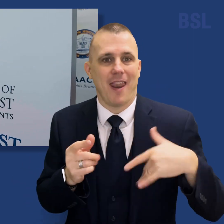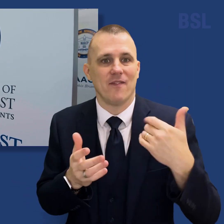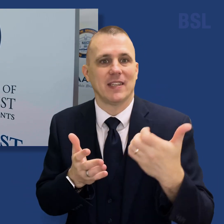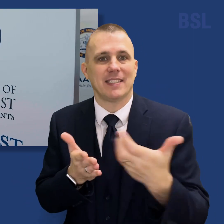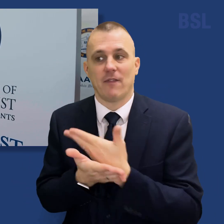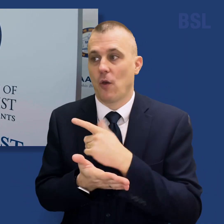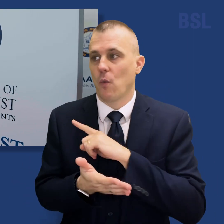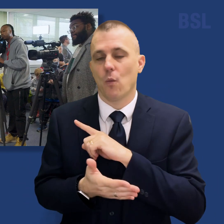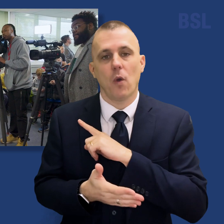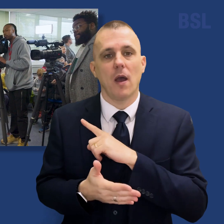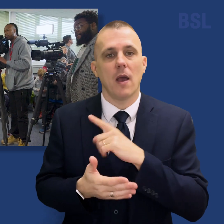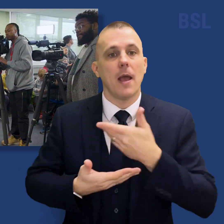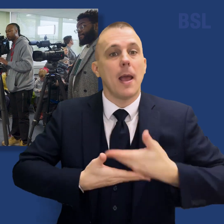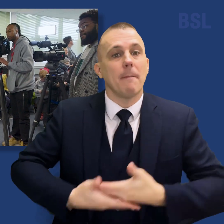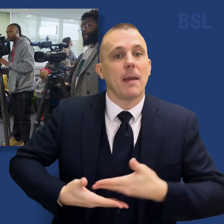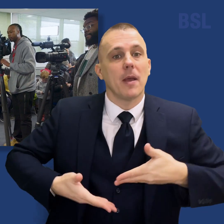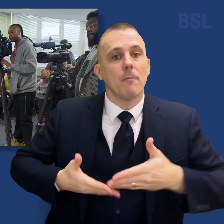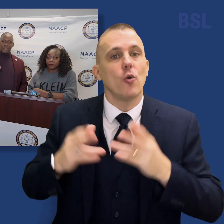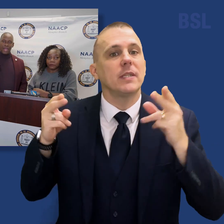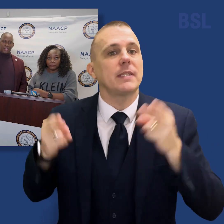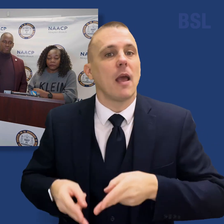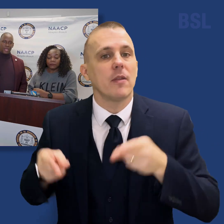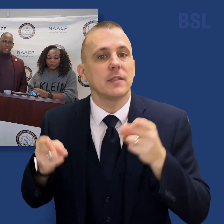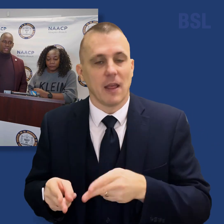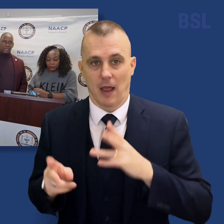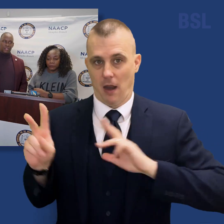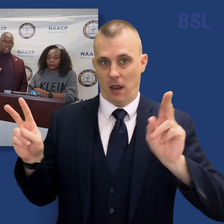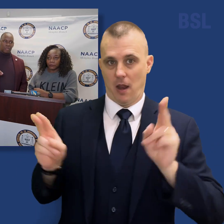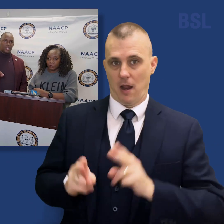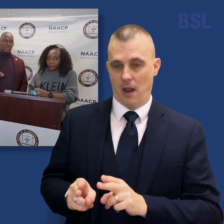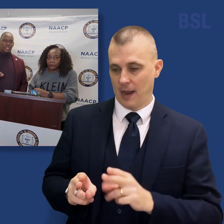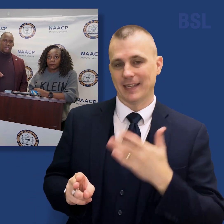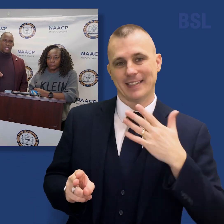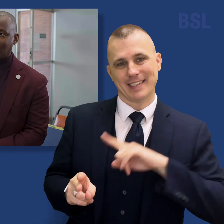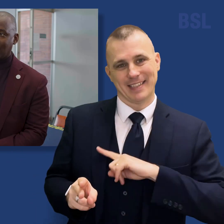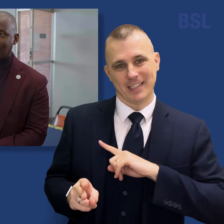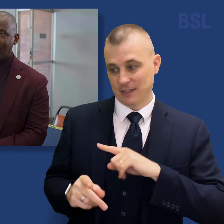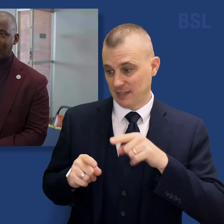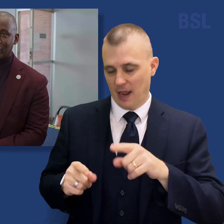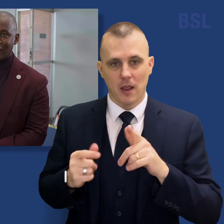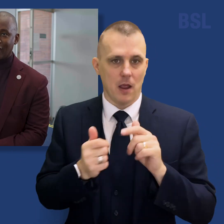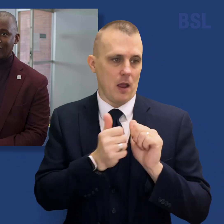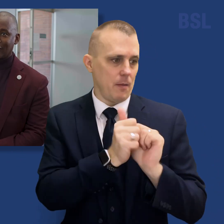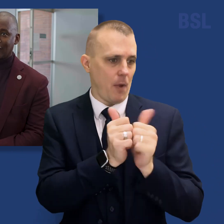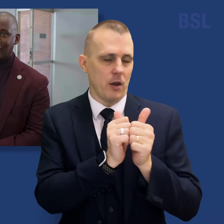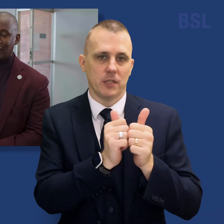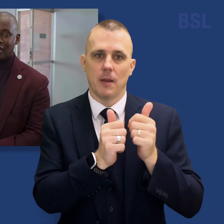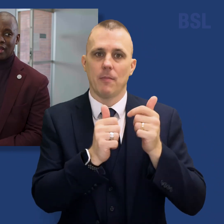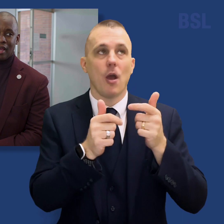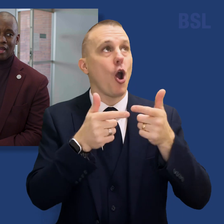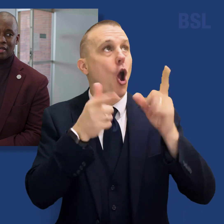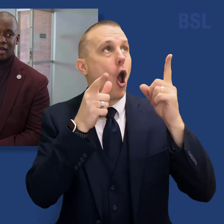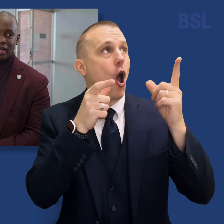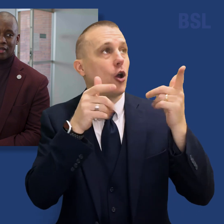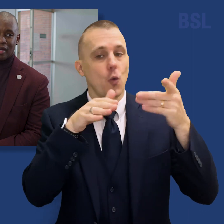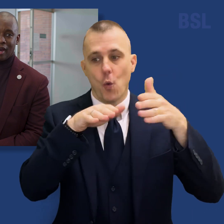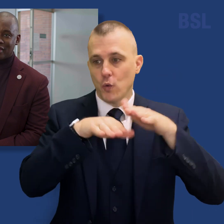lower infant mortality rates in Shelby County. This partnership is God-ordained and God